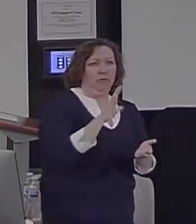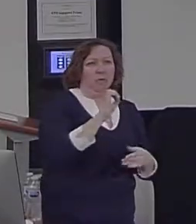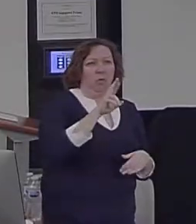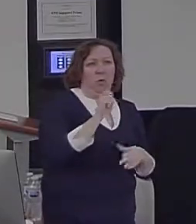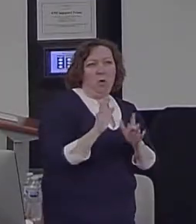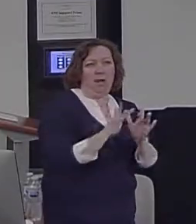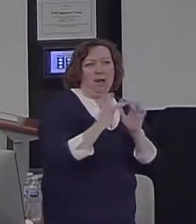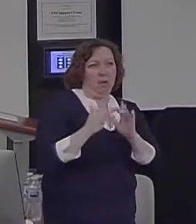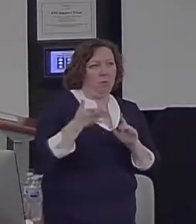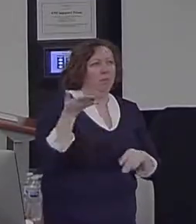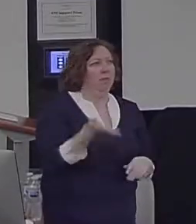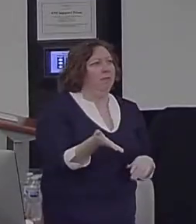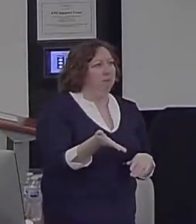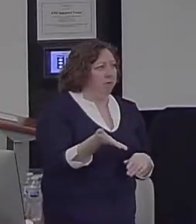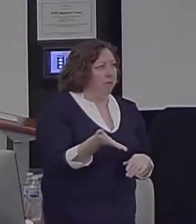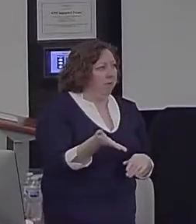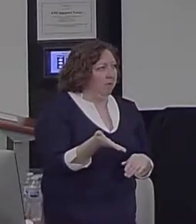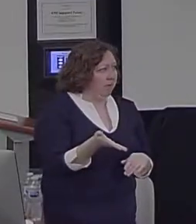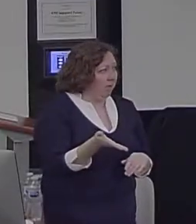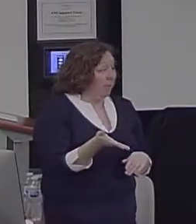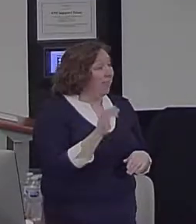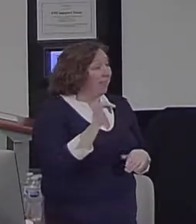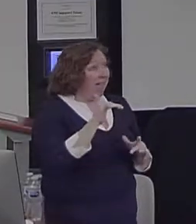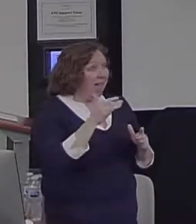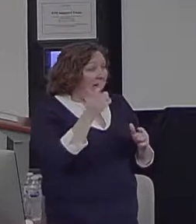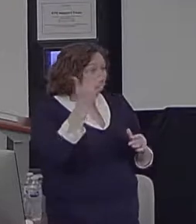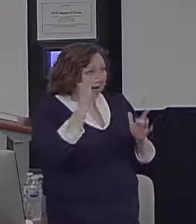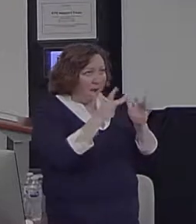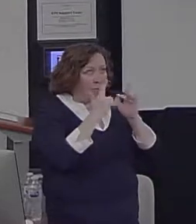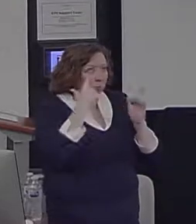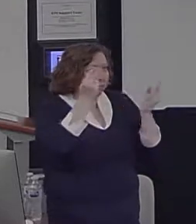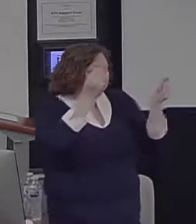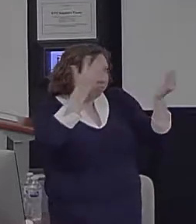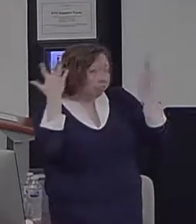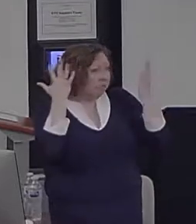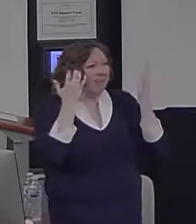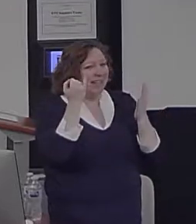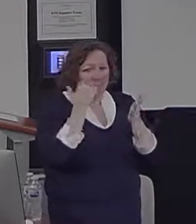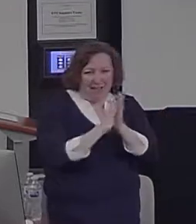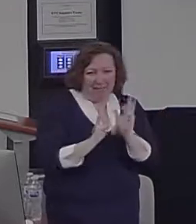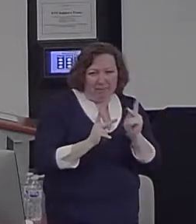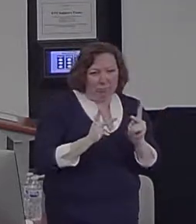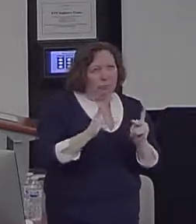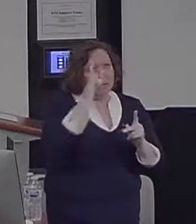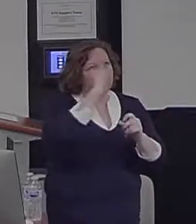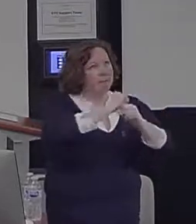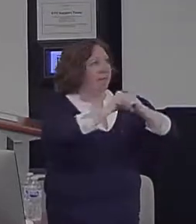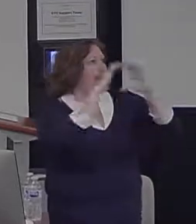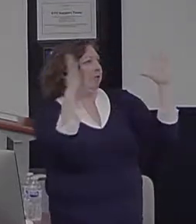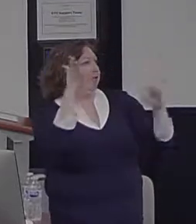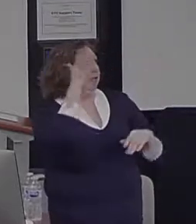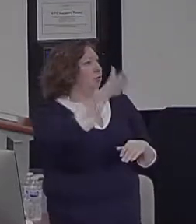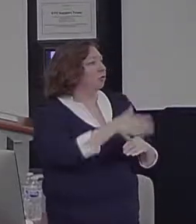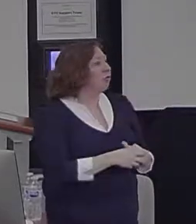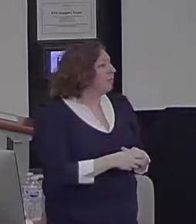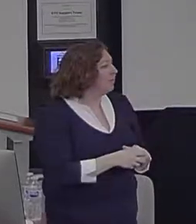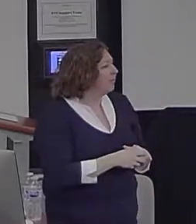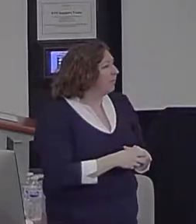for remembering and imagining on the basis of a much larger sample. So that seems to be a very reliable result. If you